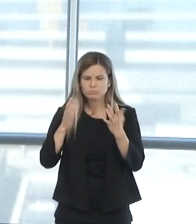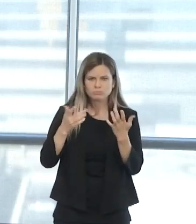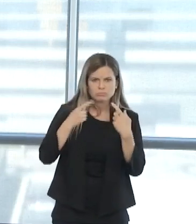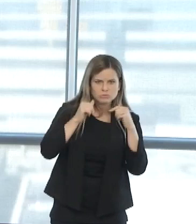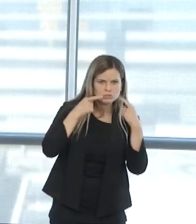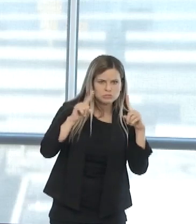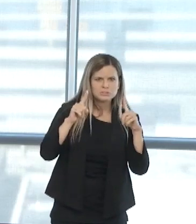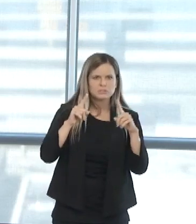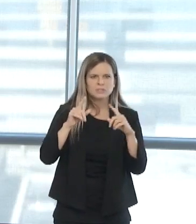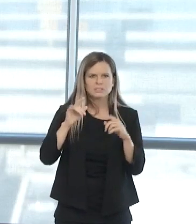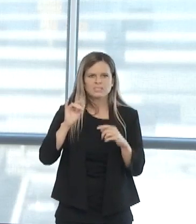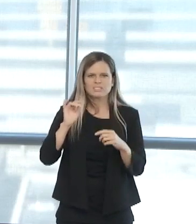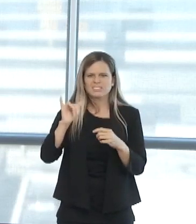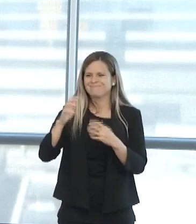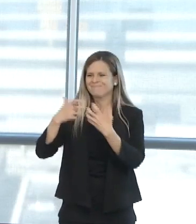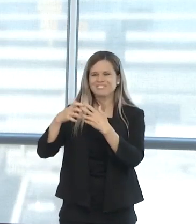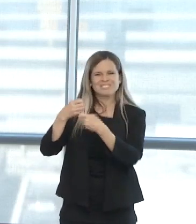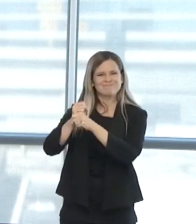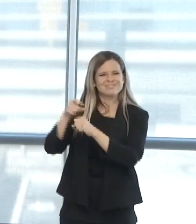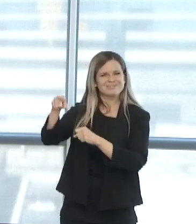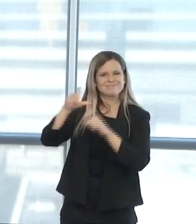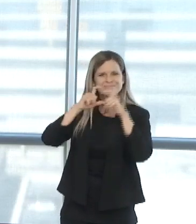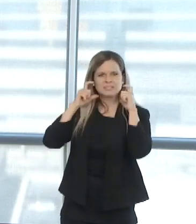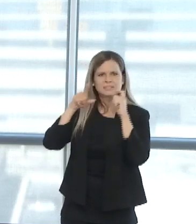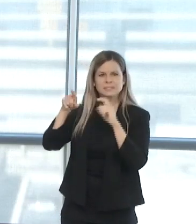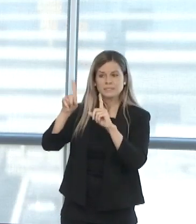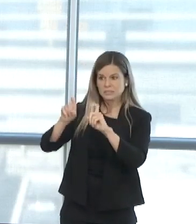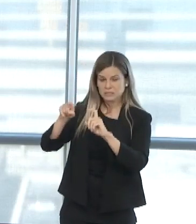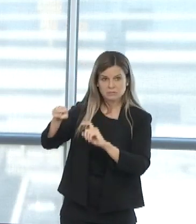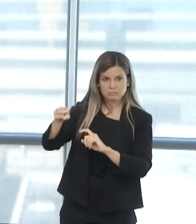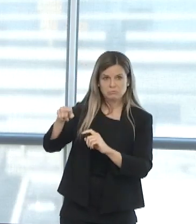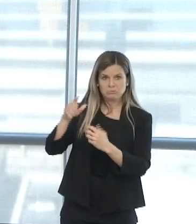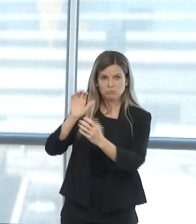evaluated into the right providers.